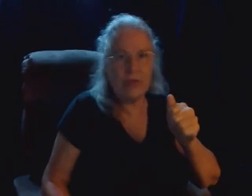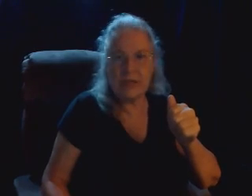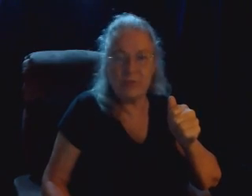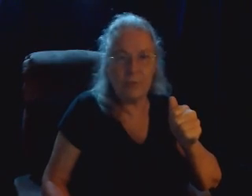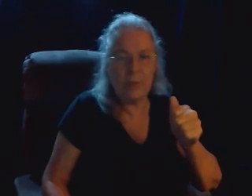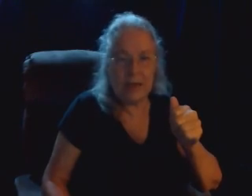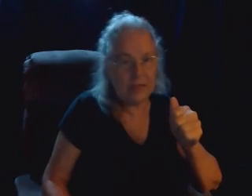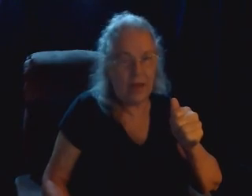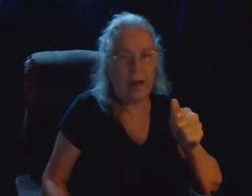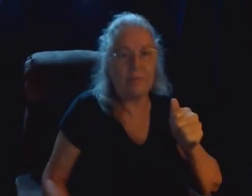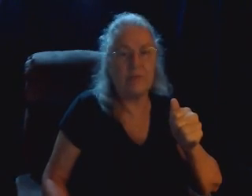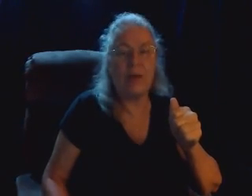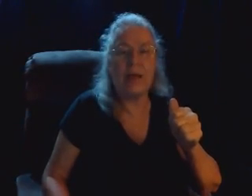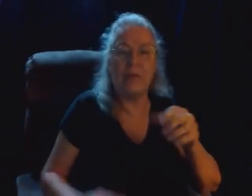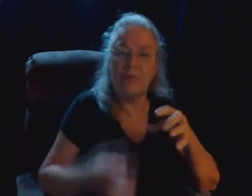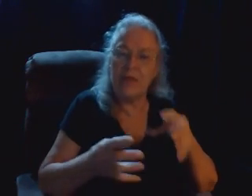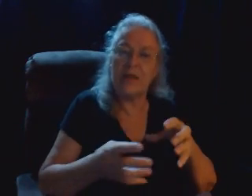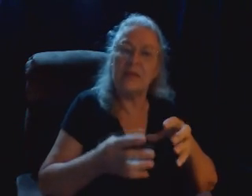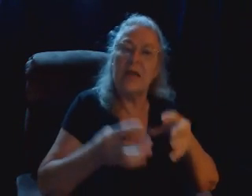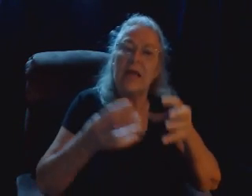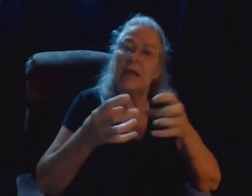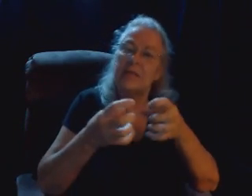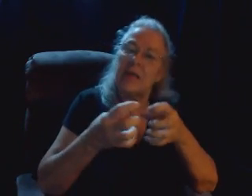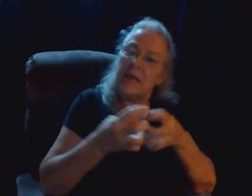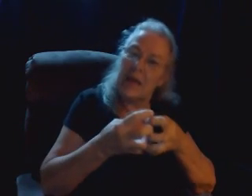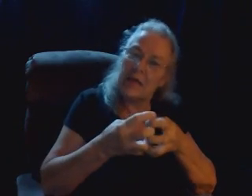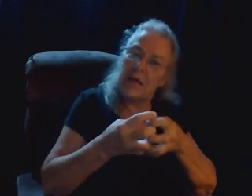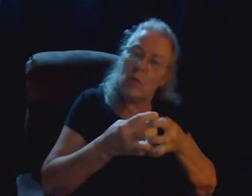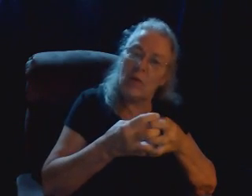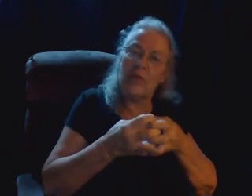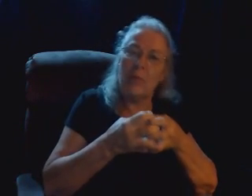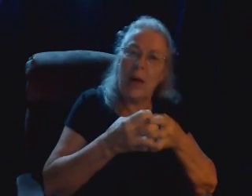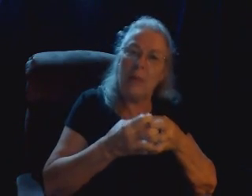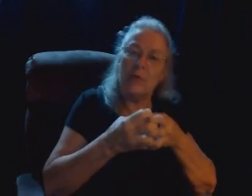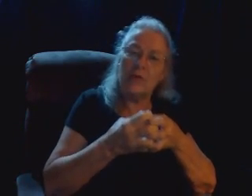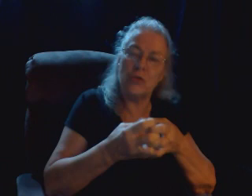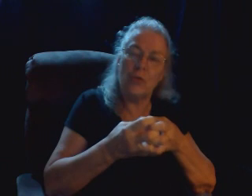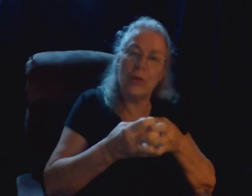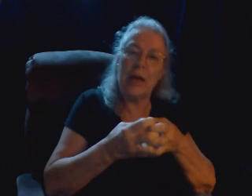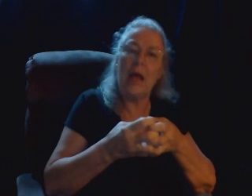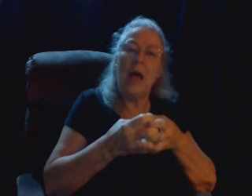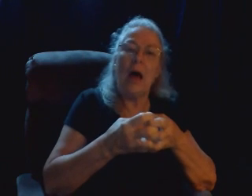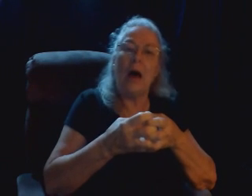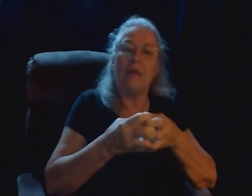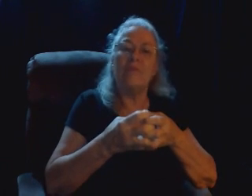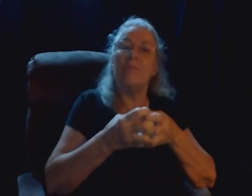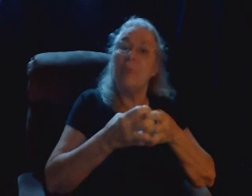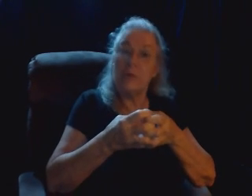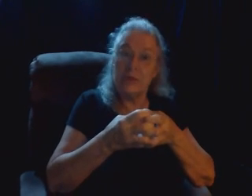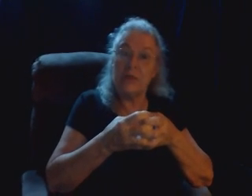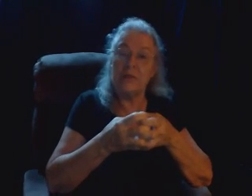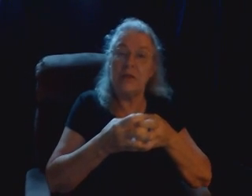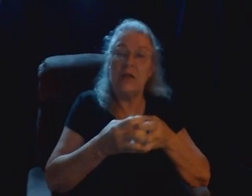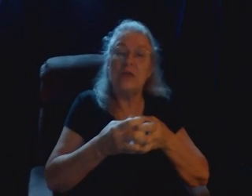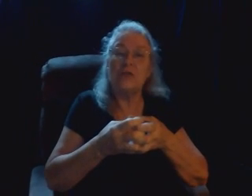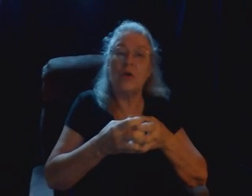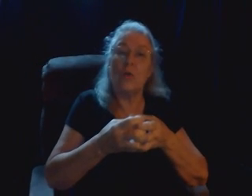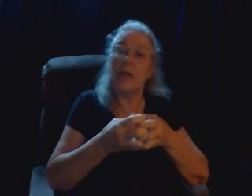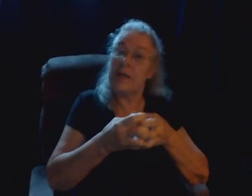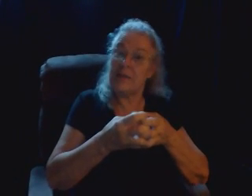this many times, but in this it's connecting with the Bible story of Moses. So when he